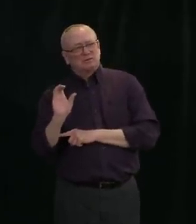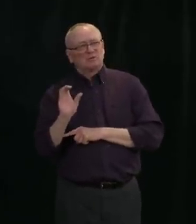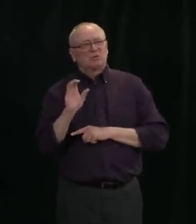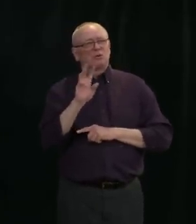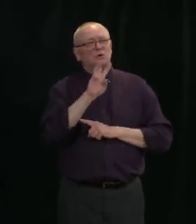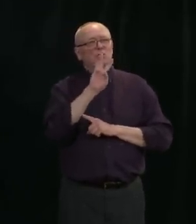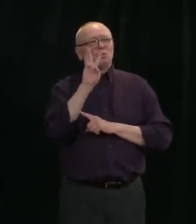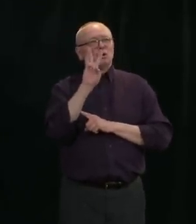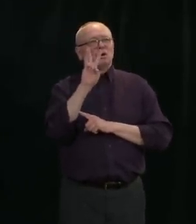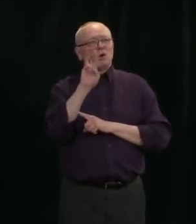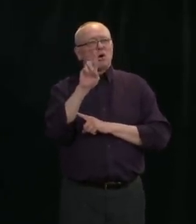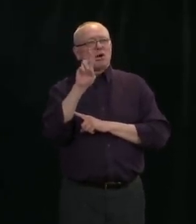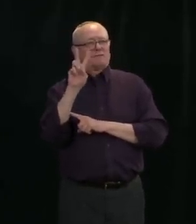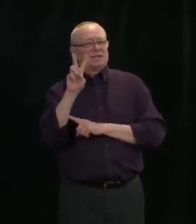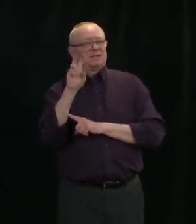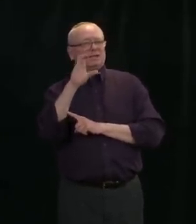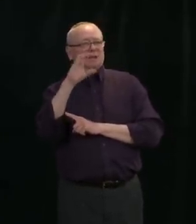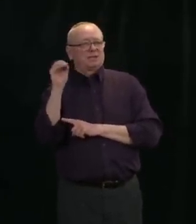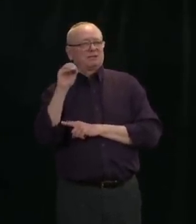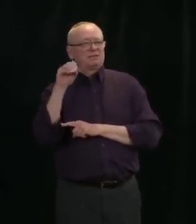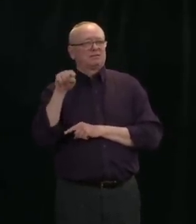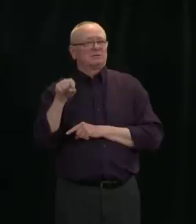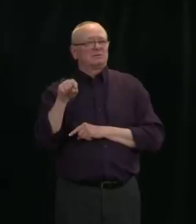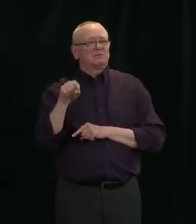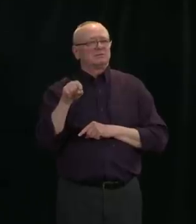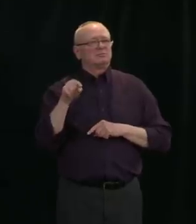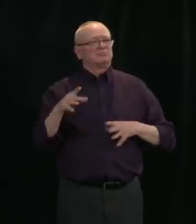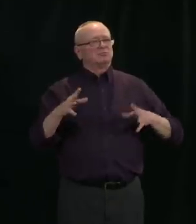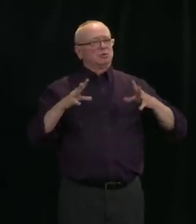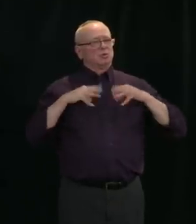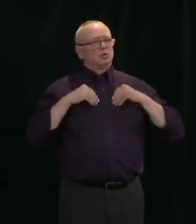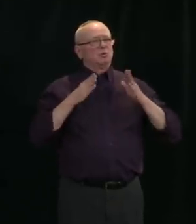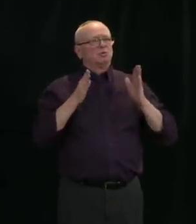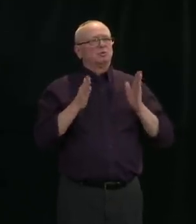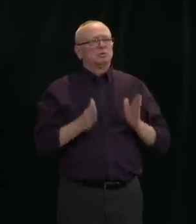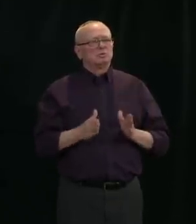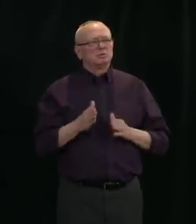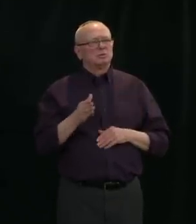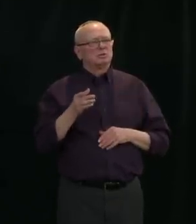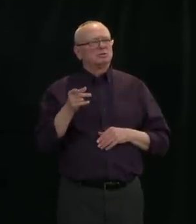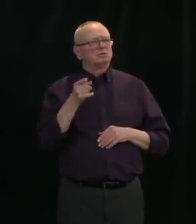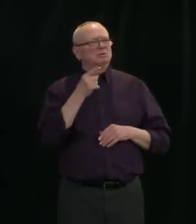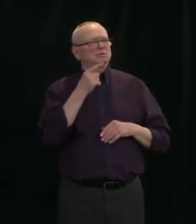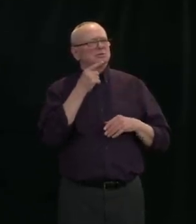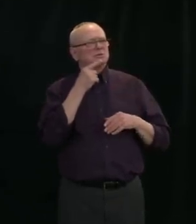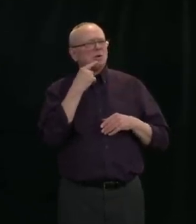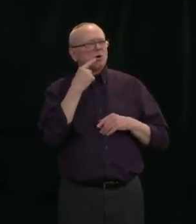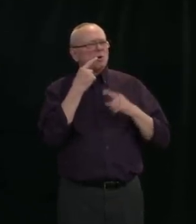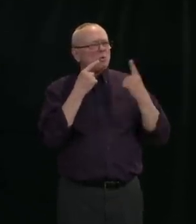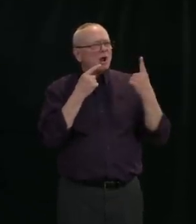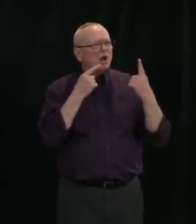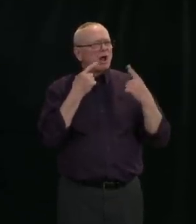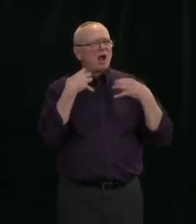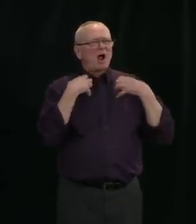Bruce Urban, heard a plea from a frontline health worker for an RV where